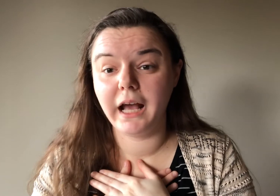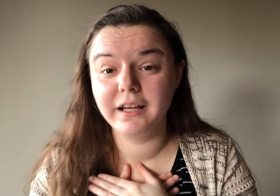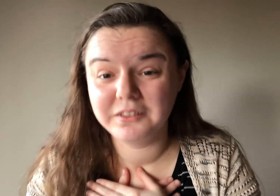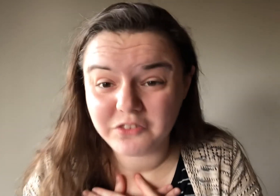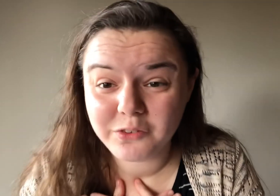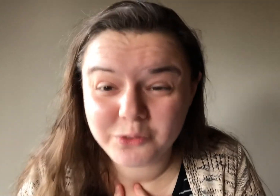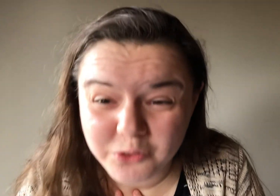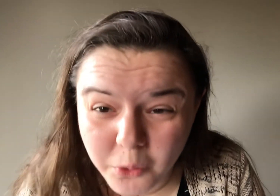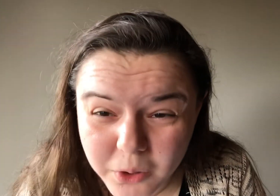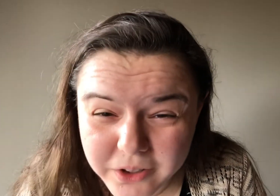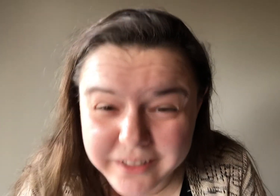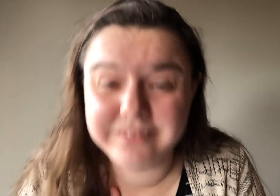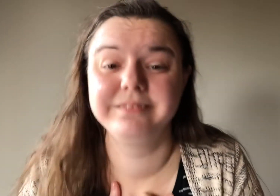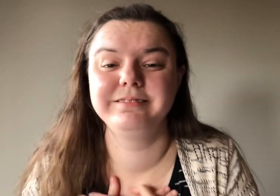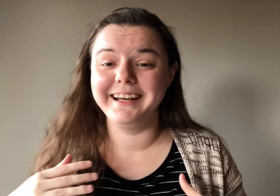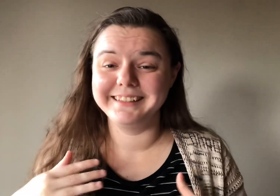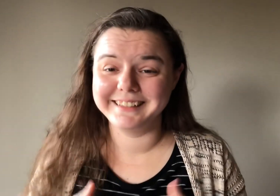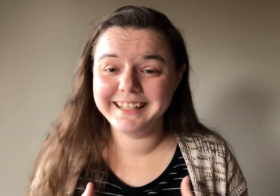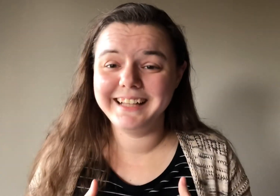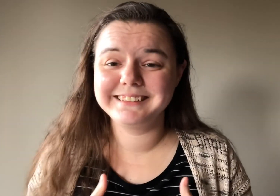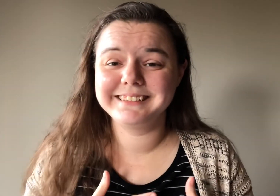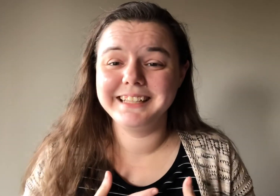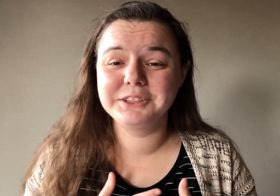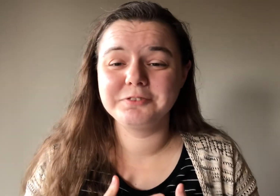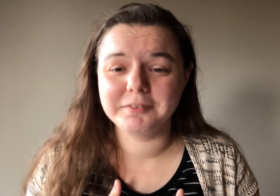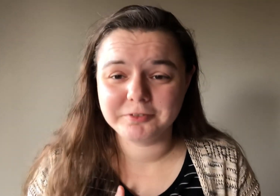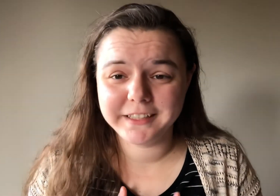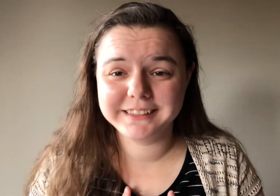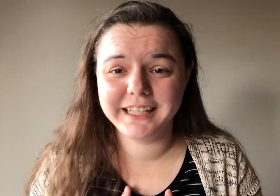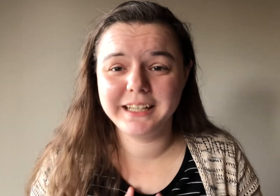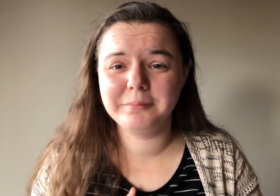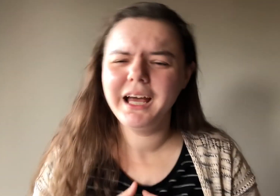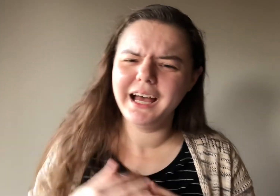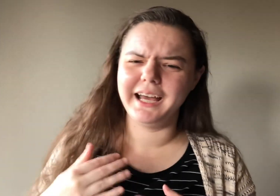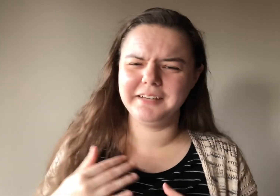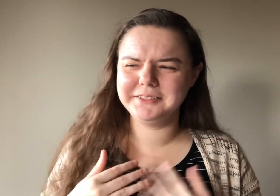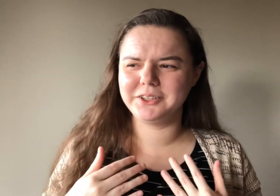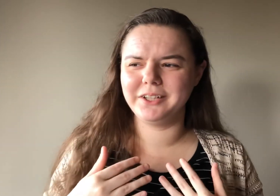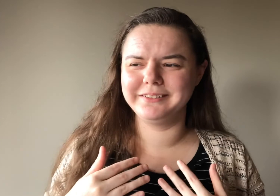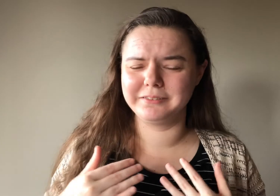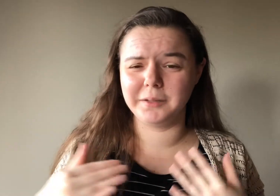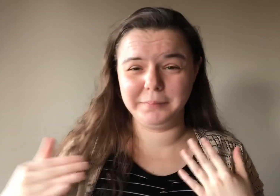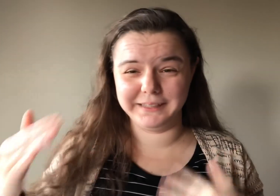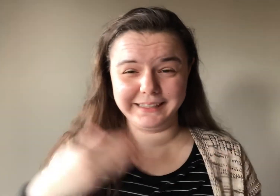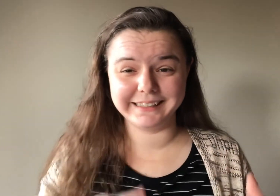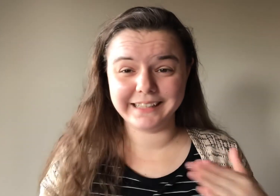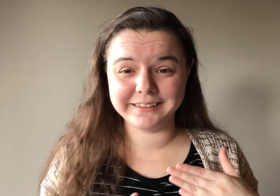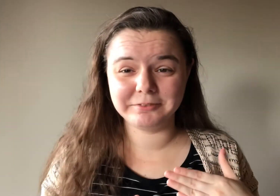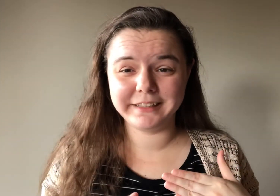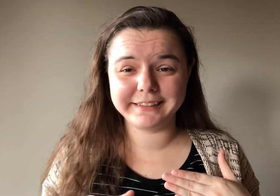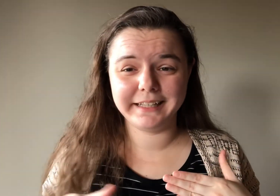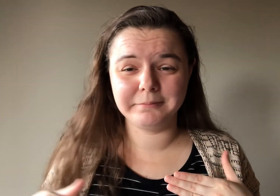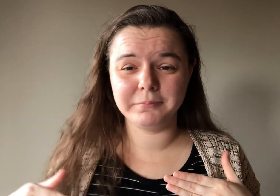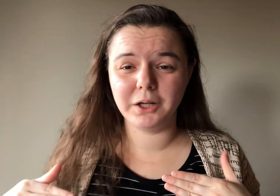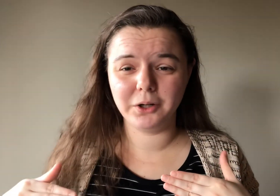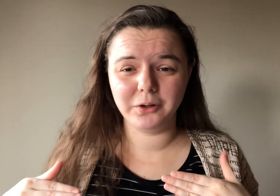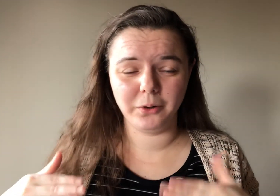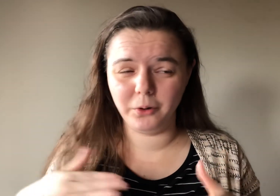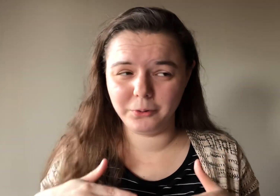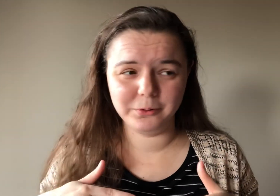it's so good and then last is your favorite fan cam i haven't gone completely down the fan cam hole